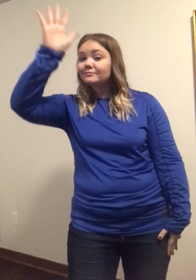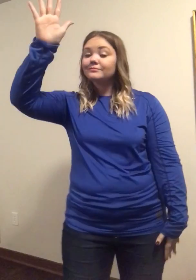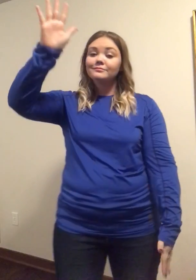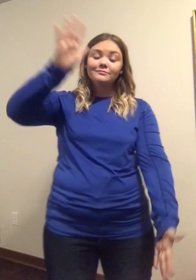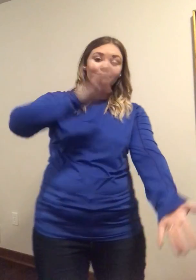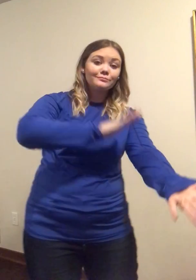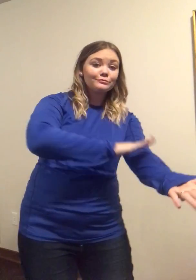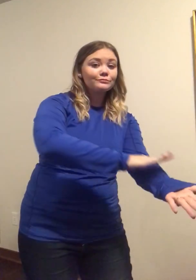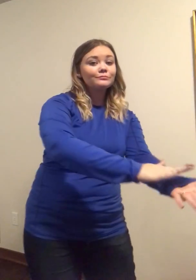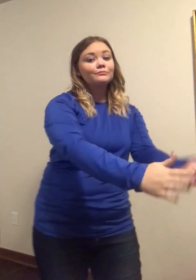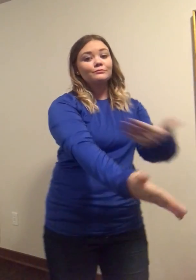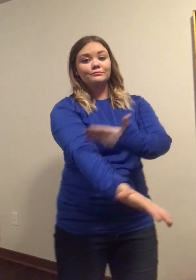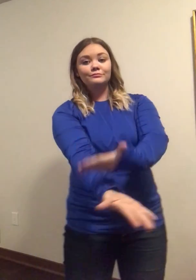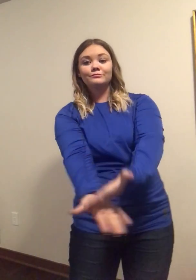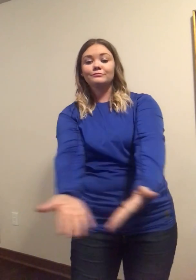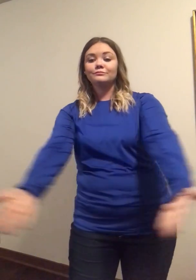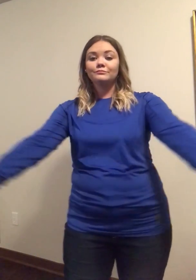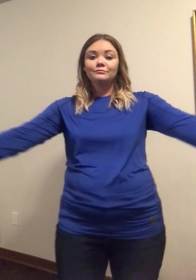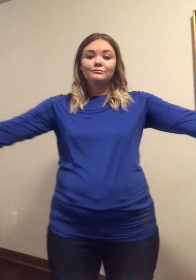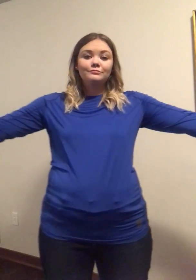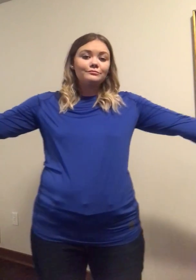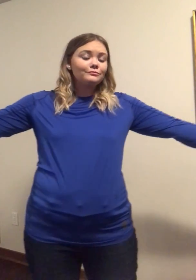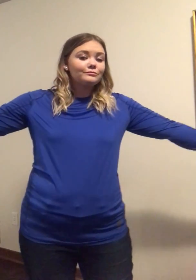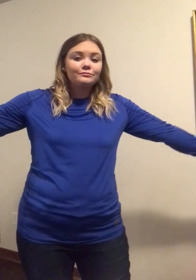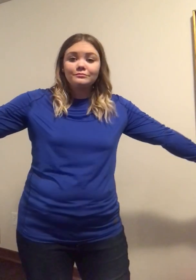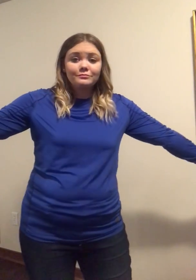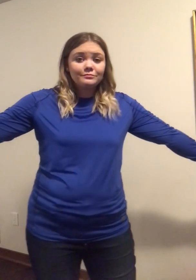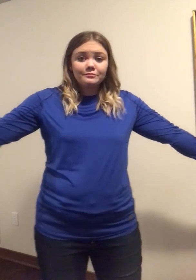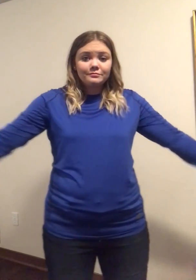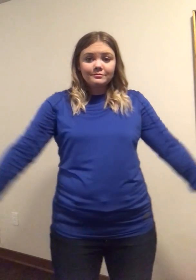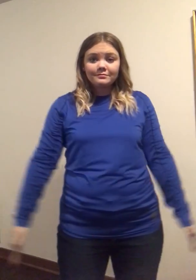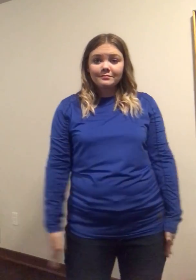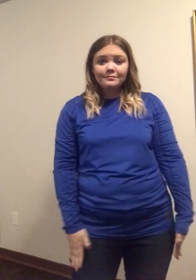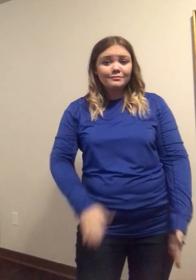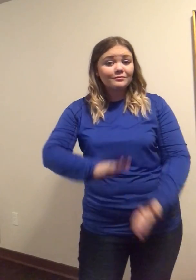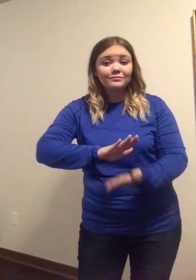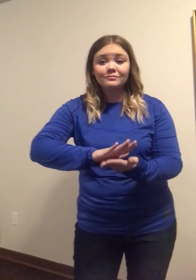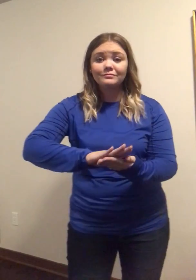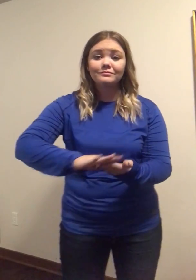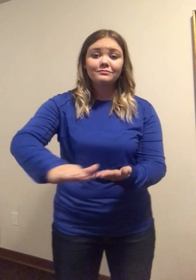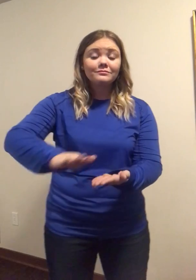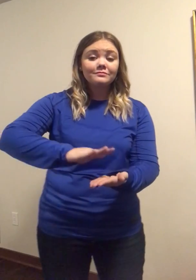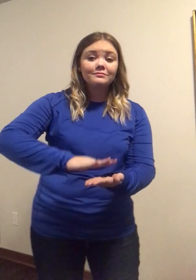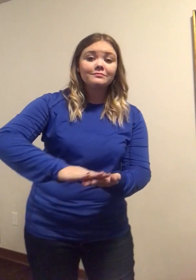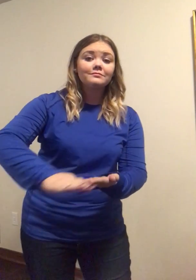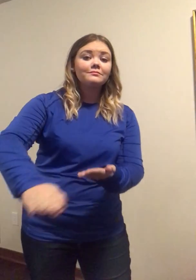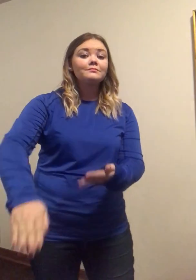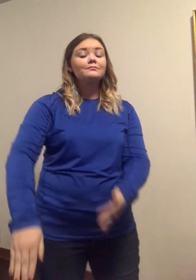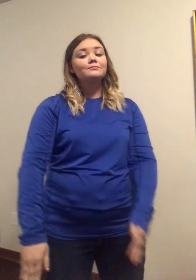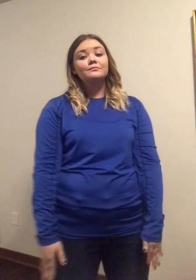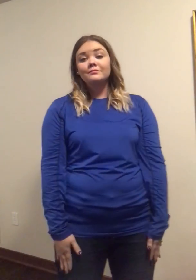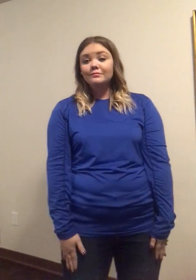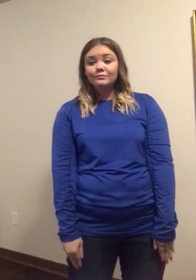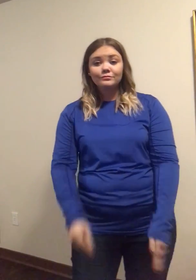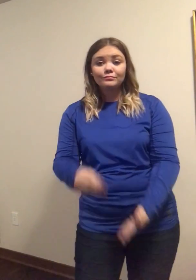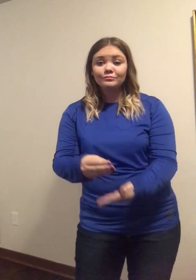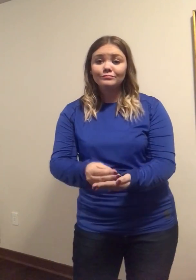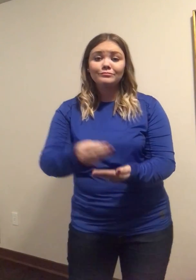Father's arms are open wide. Forgiveness was